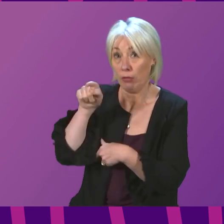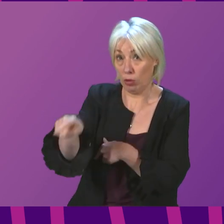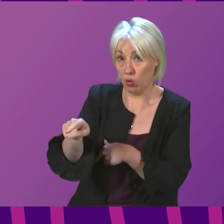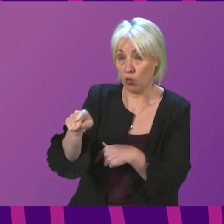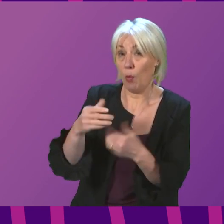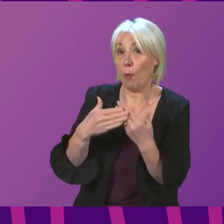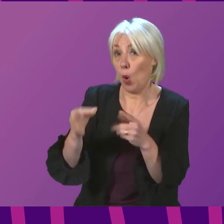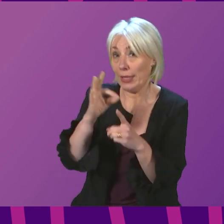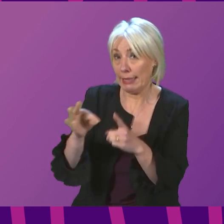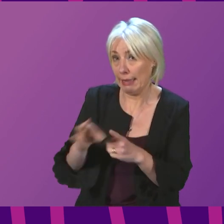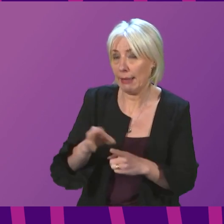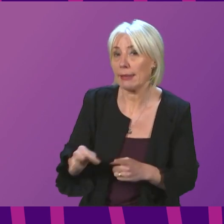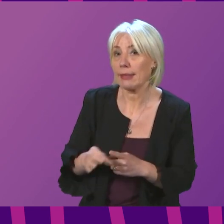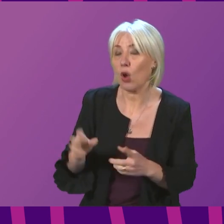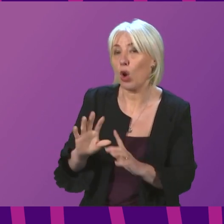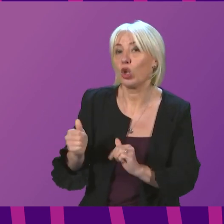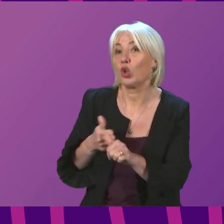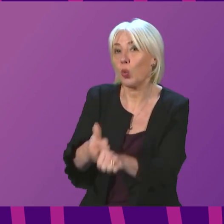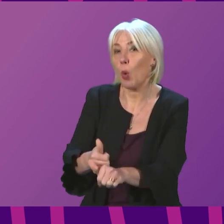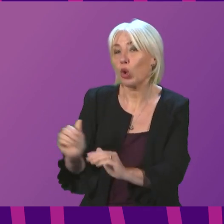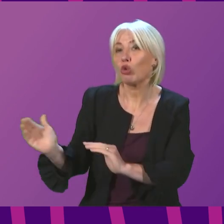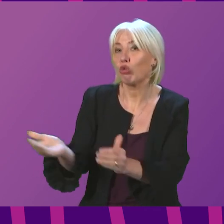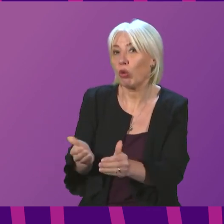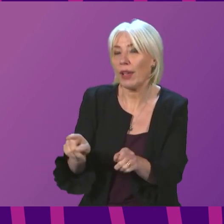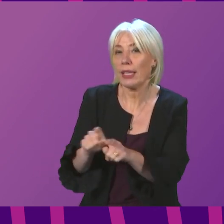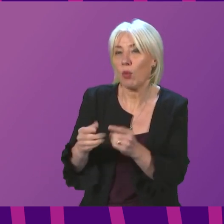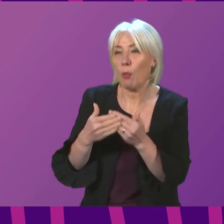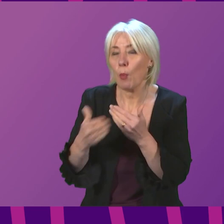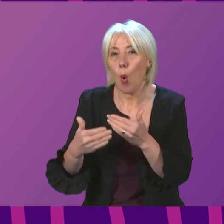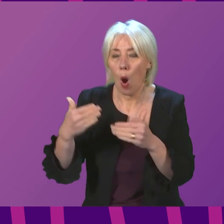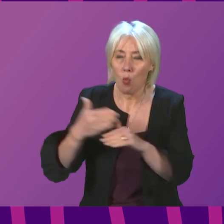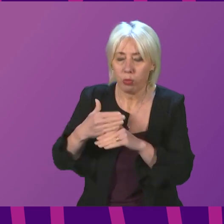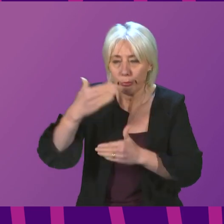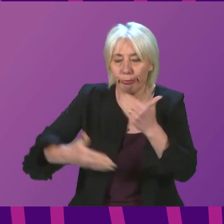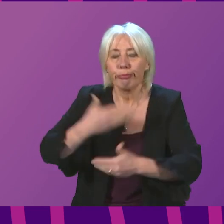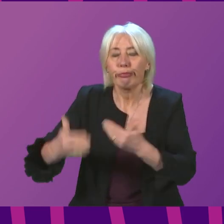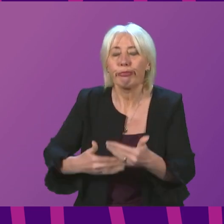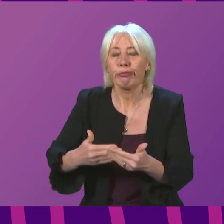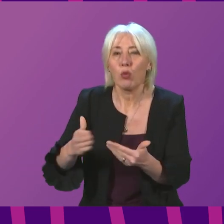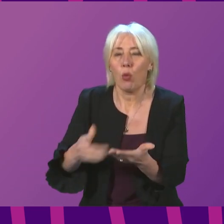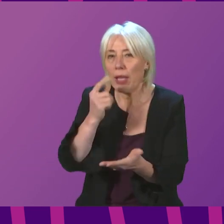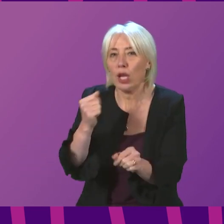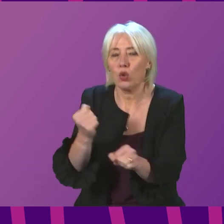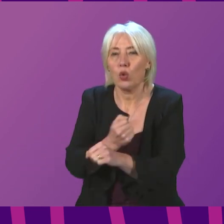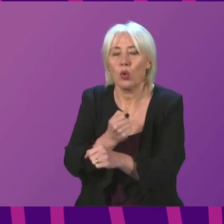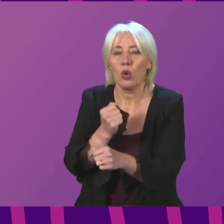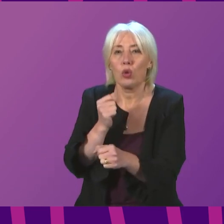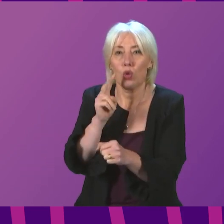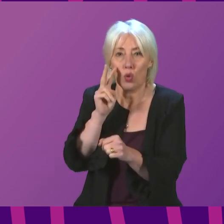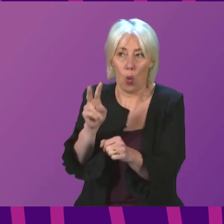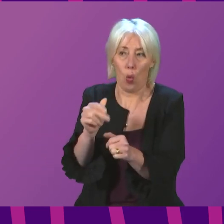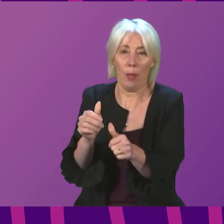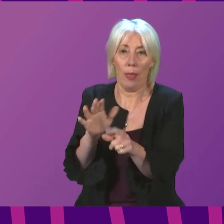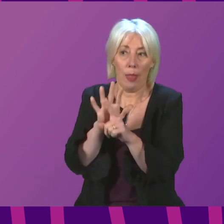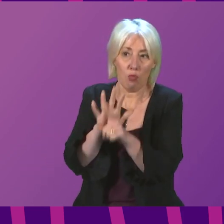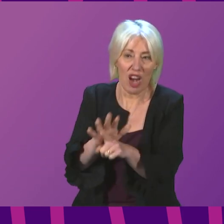details of the support services in place, but also what further action we can take to ensure that, notwithstanding the pressures that are being faced, people